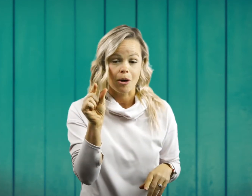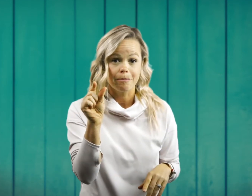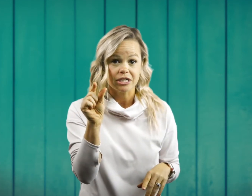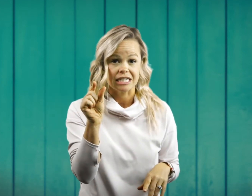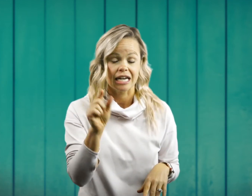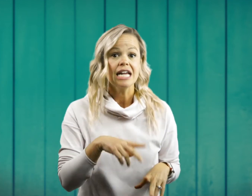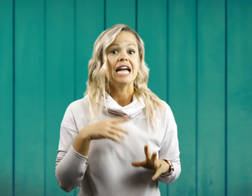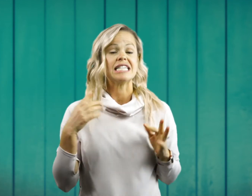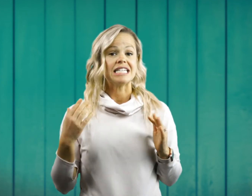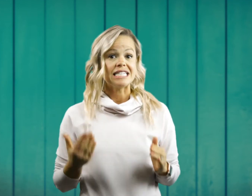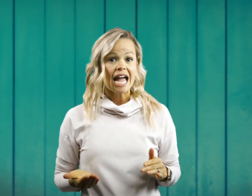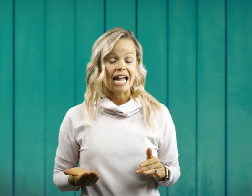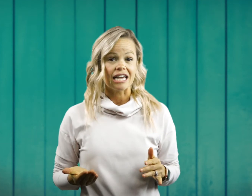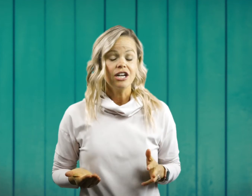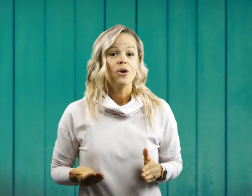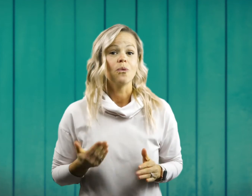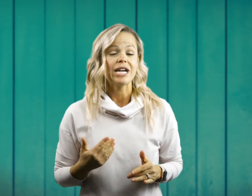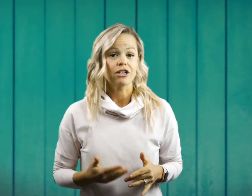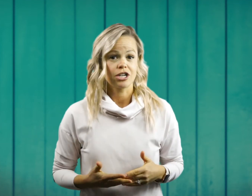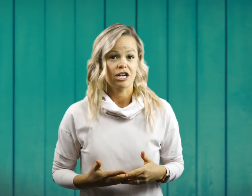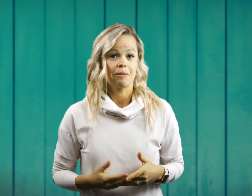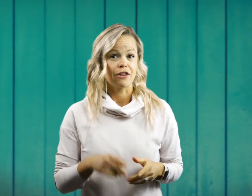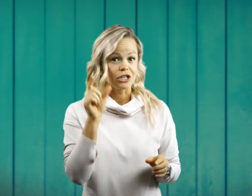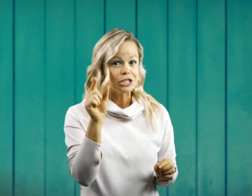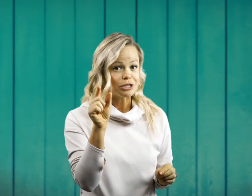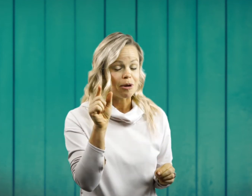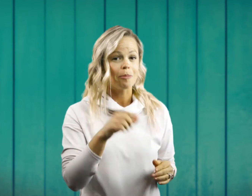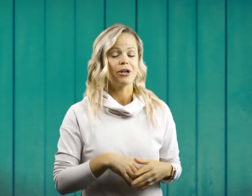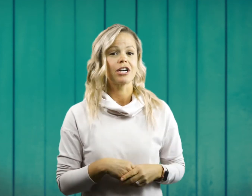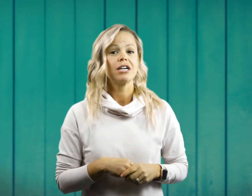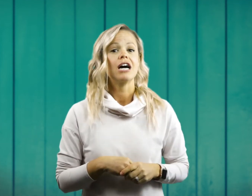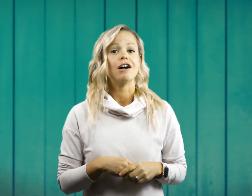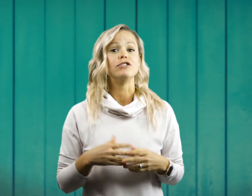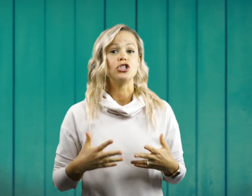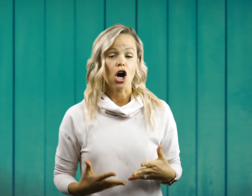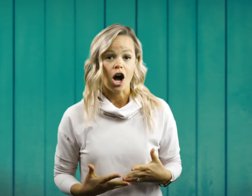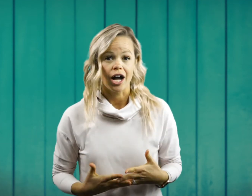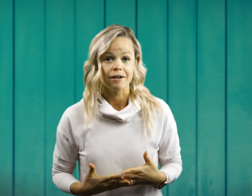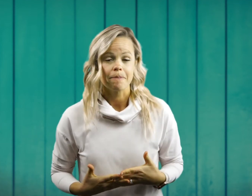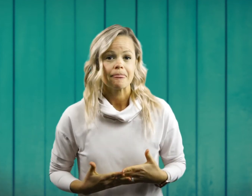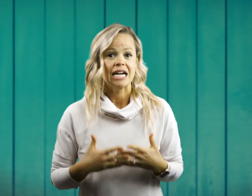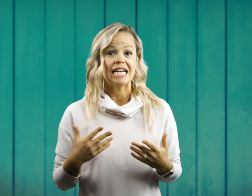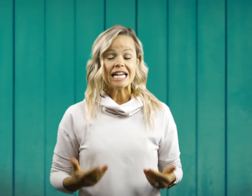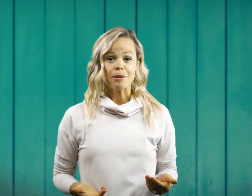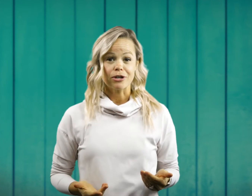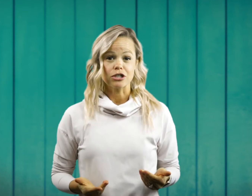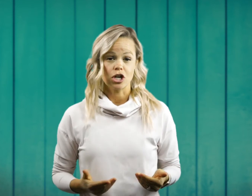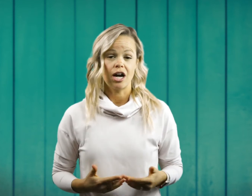books in it. And today we are talking about the little small book of John. And in the book of John,